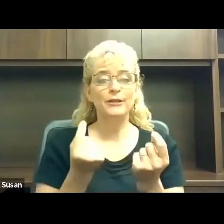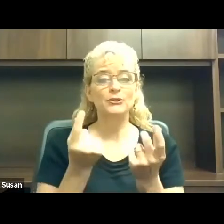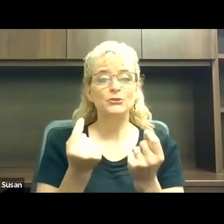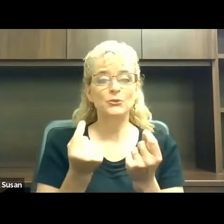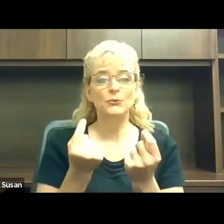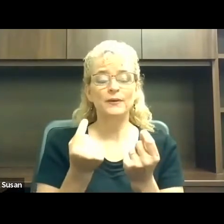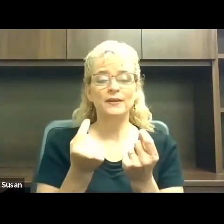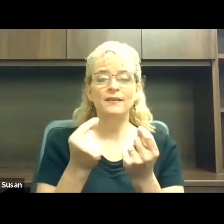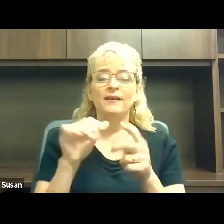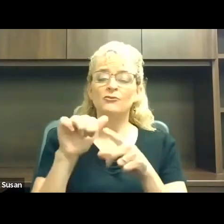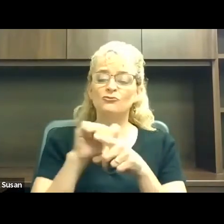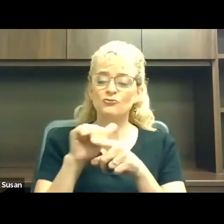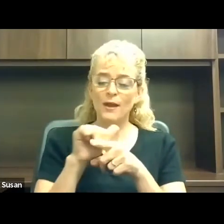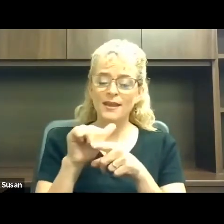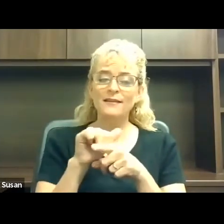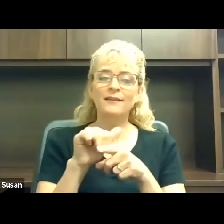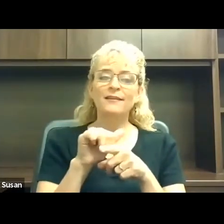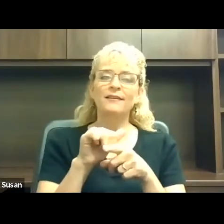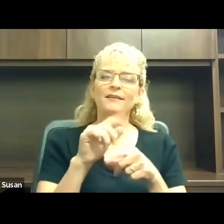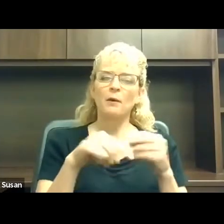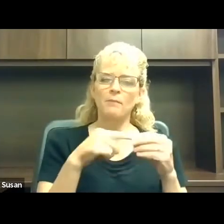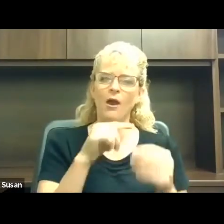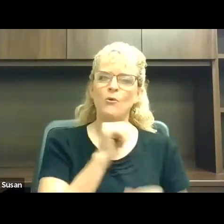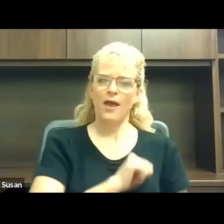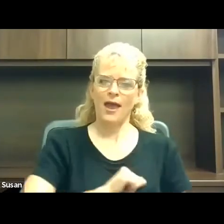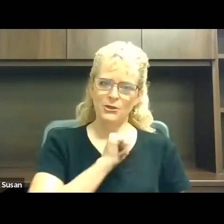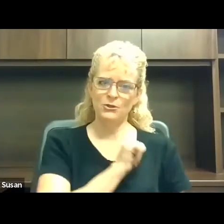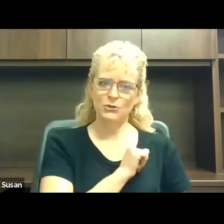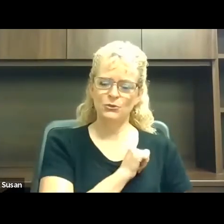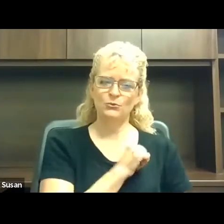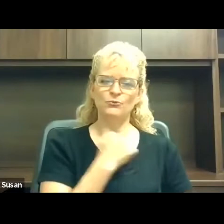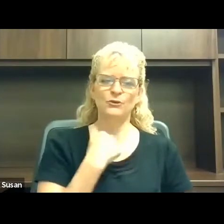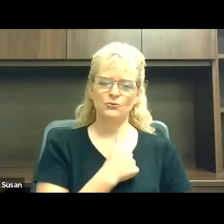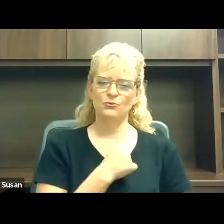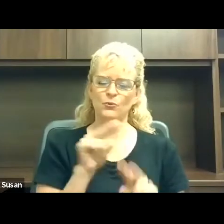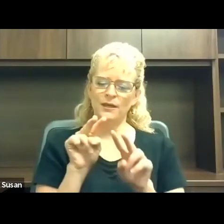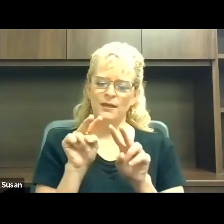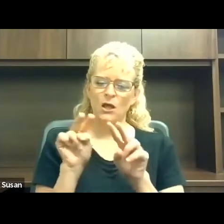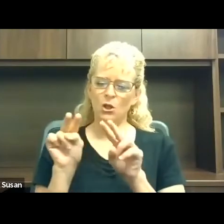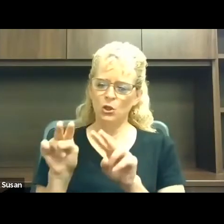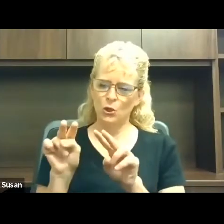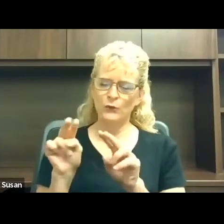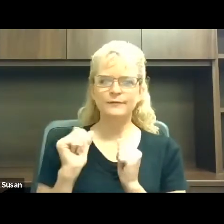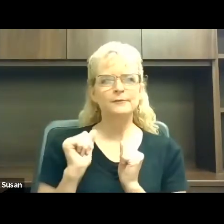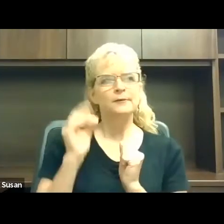attitudes. We looked and we asked, why are employers.